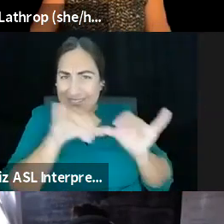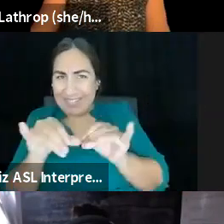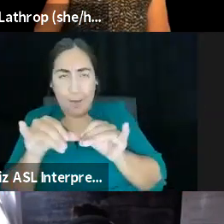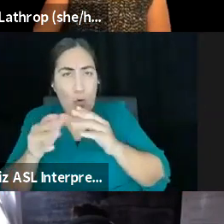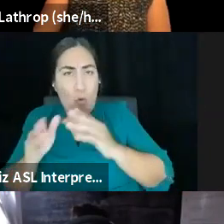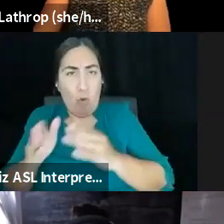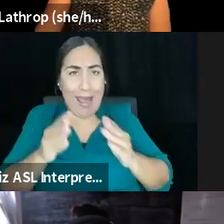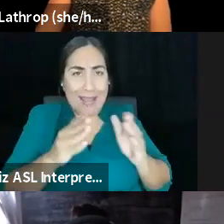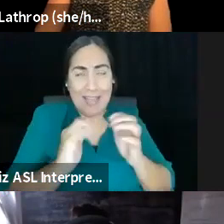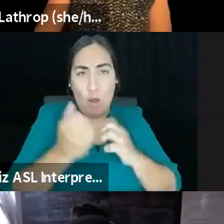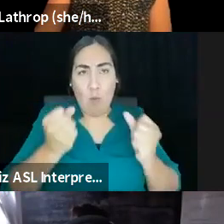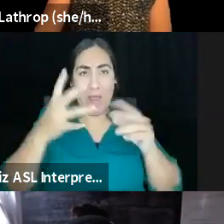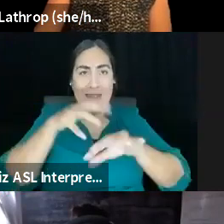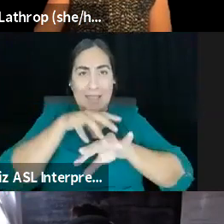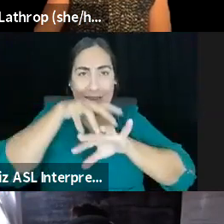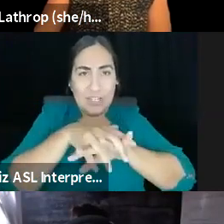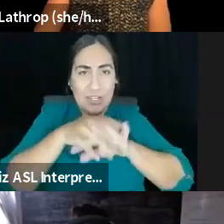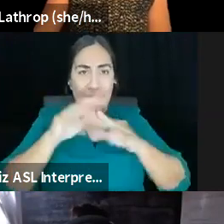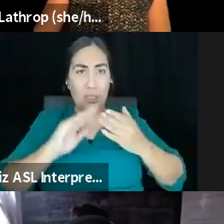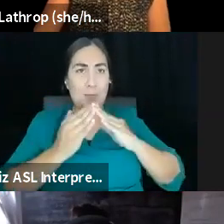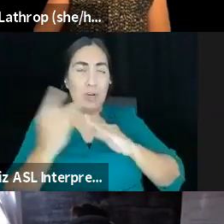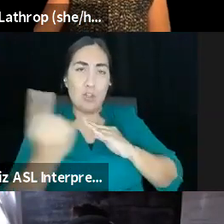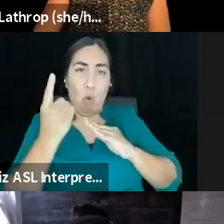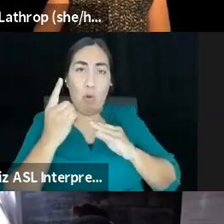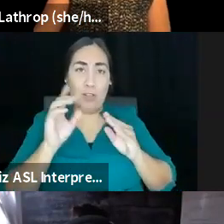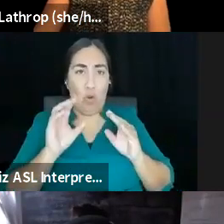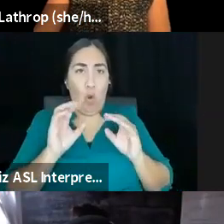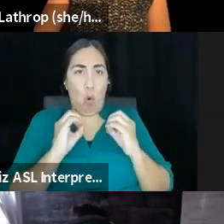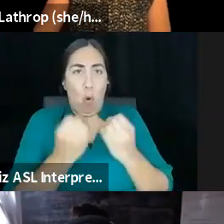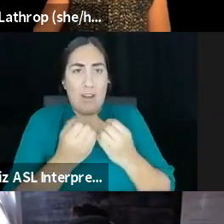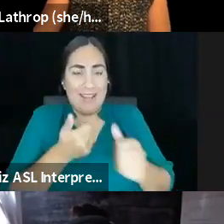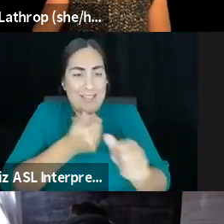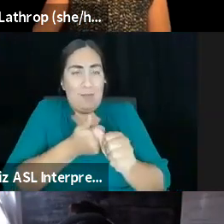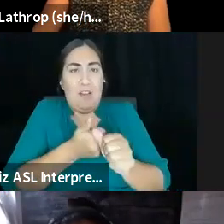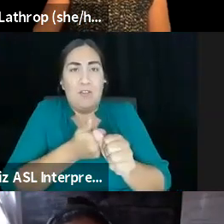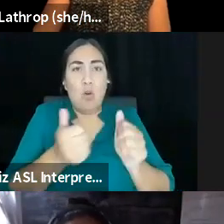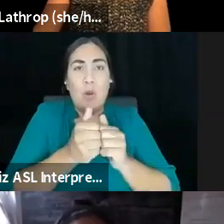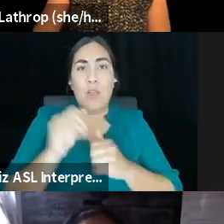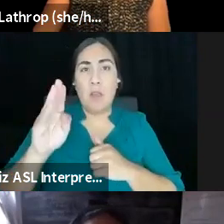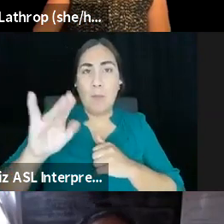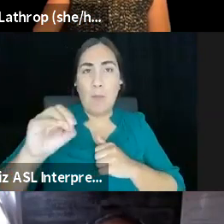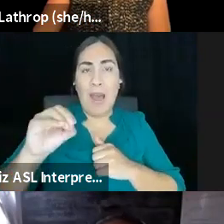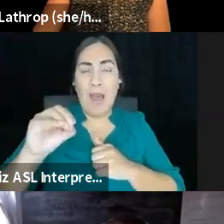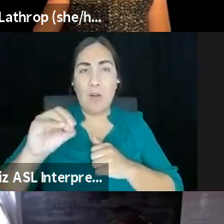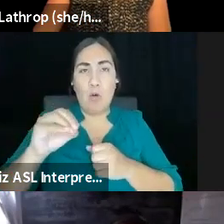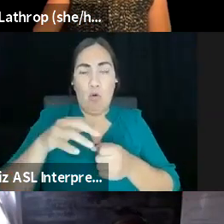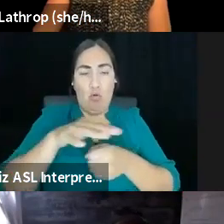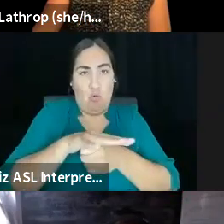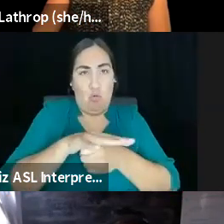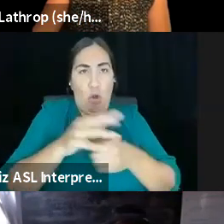always organized themselves with like bio regions that they inhabit. Um, and